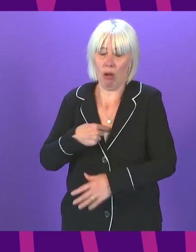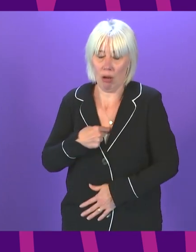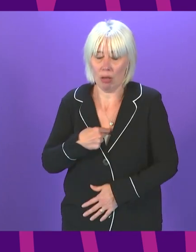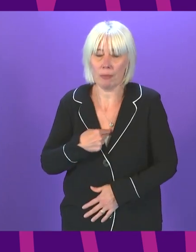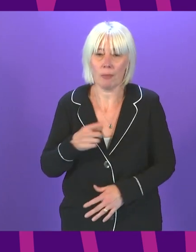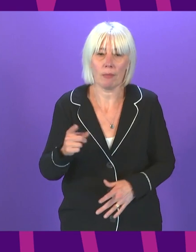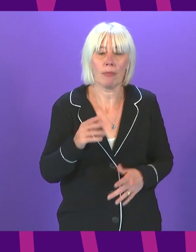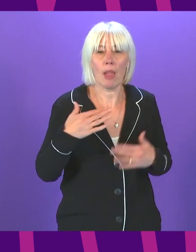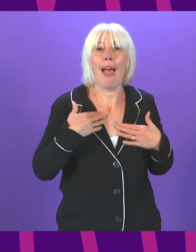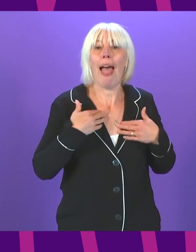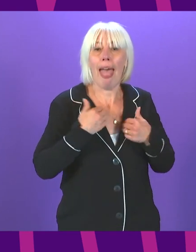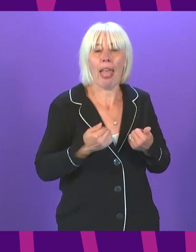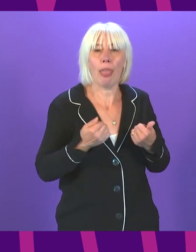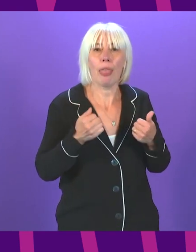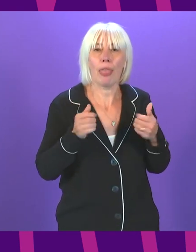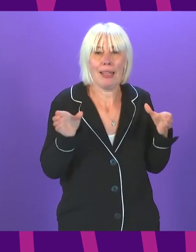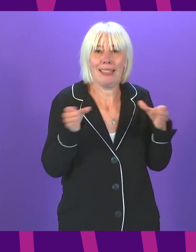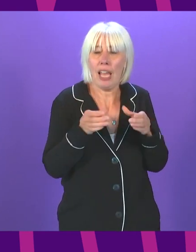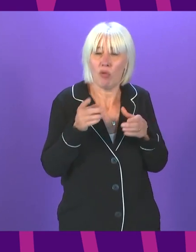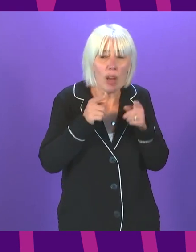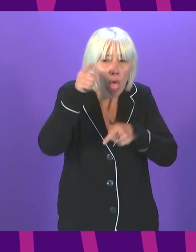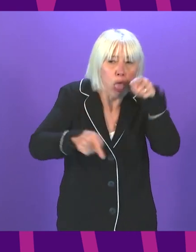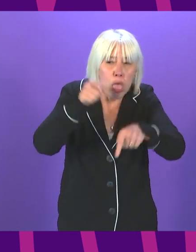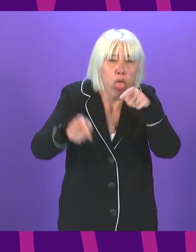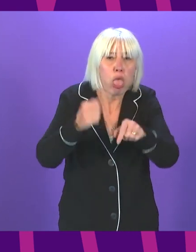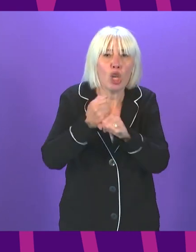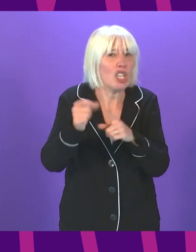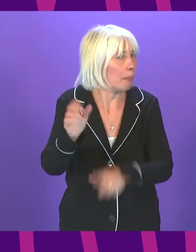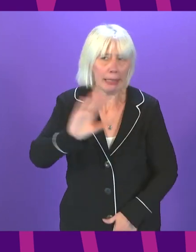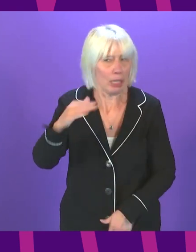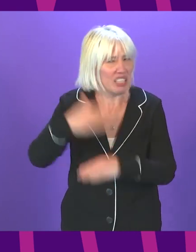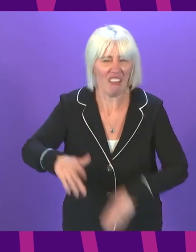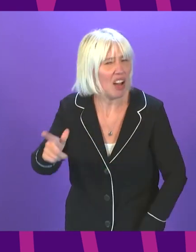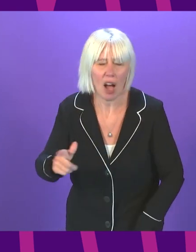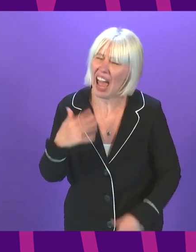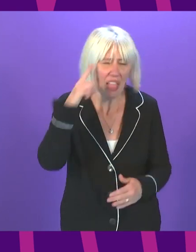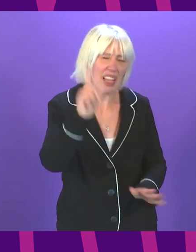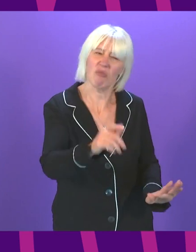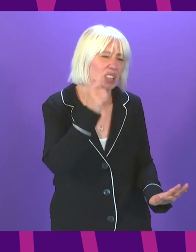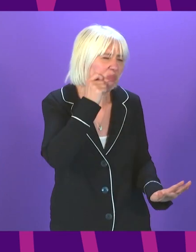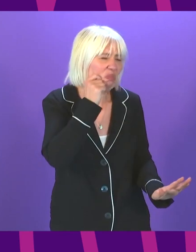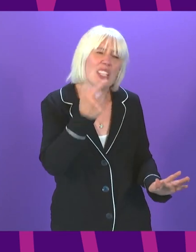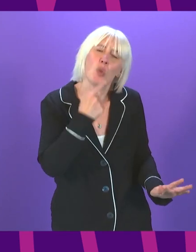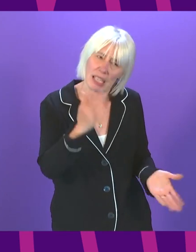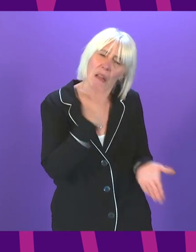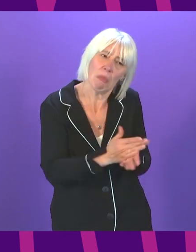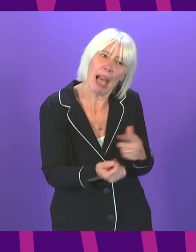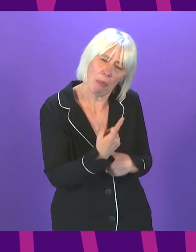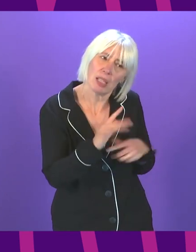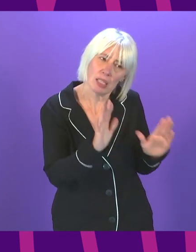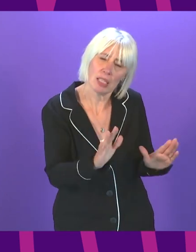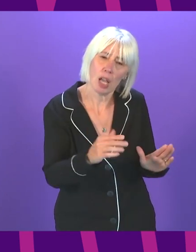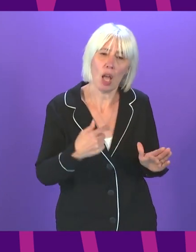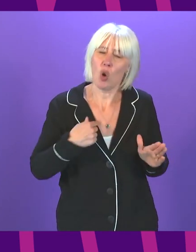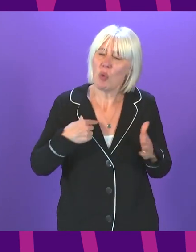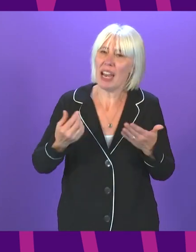secretary, indeed no member of this government, attacked GPs and it is disgraceful to suggest otherwise, frankly. In fact, when